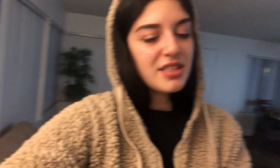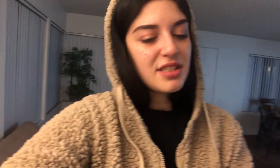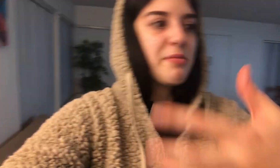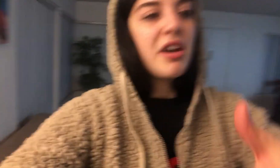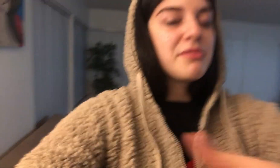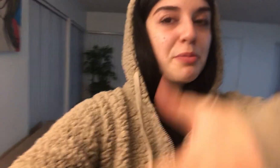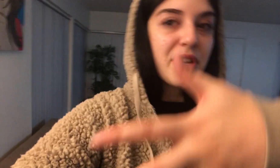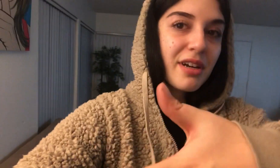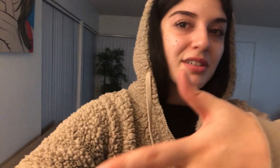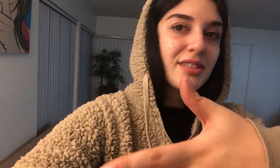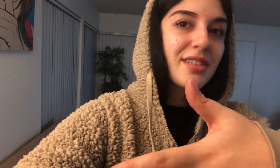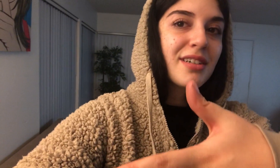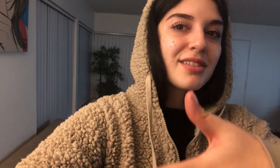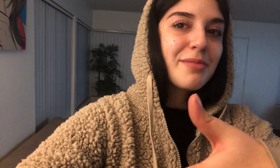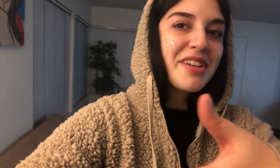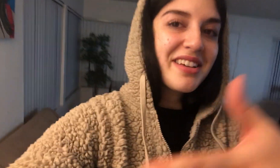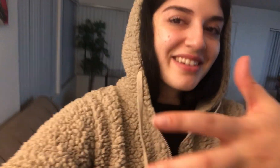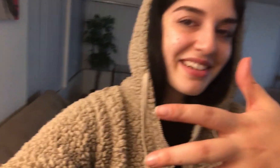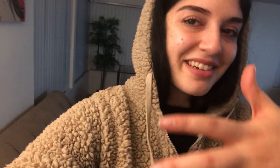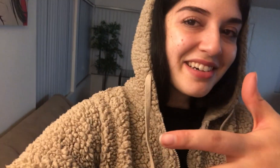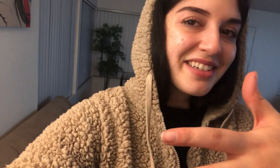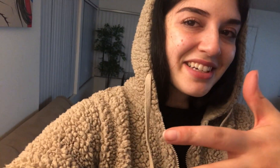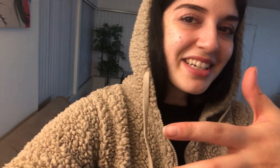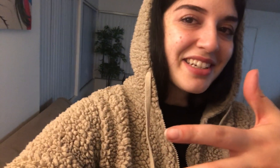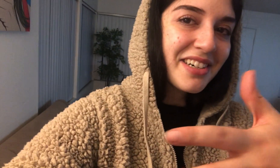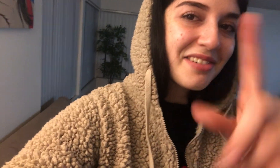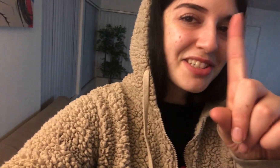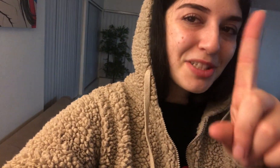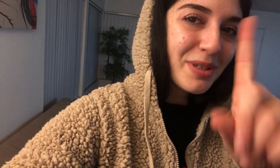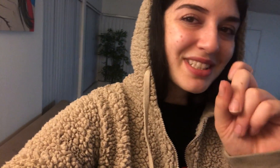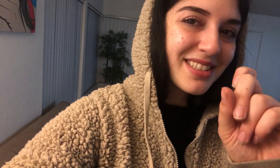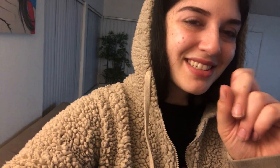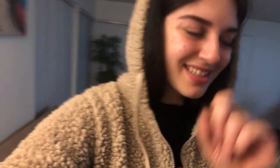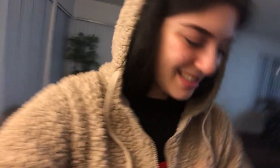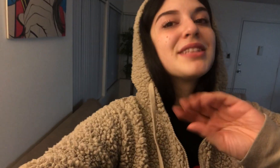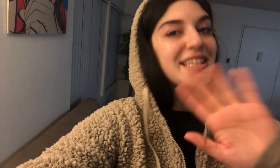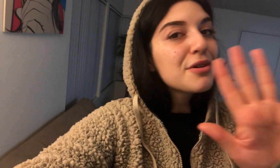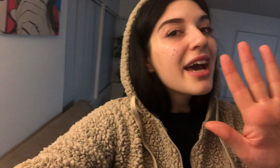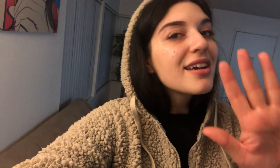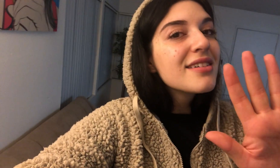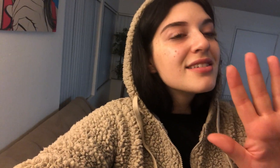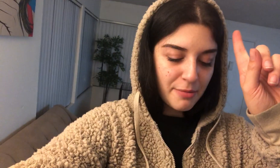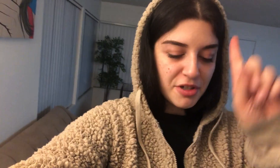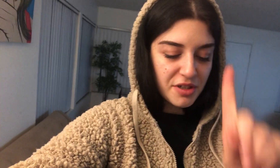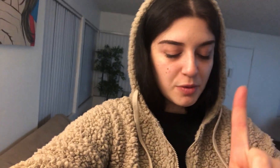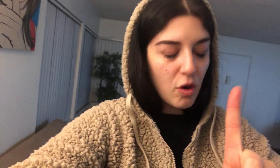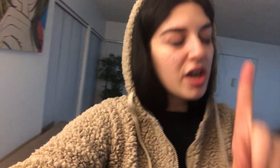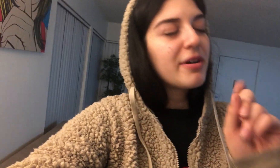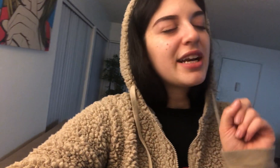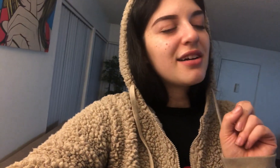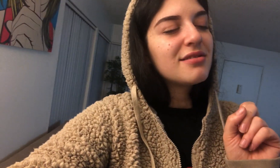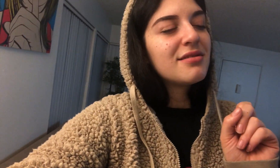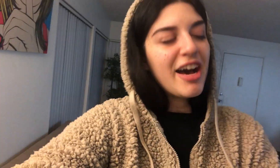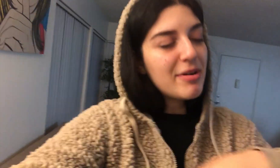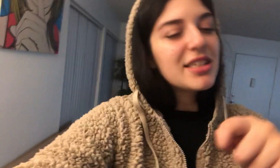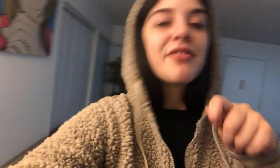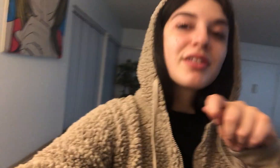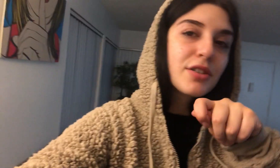it becomes a precursor to making non-keto choices, but that's okay. I'm going to drink some water right now. Have myself a little